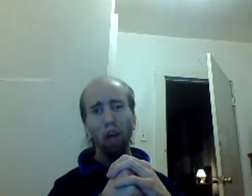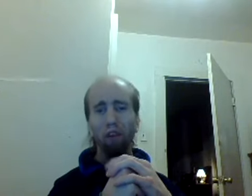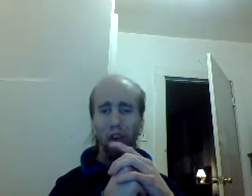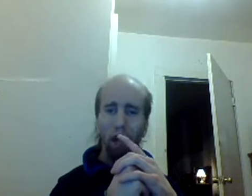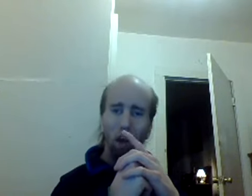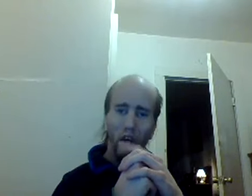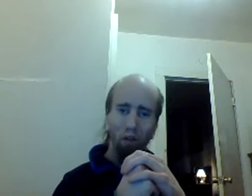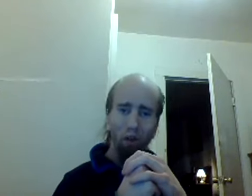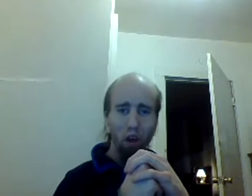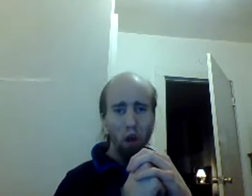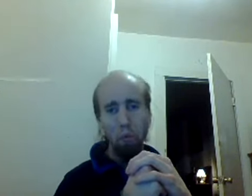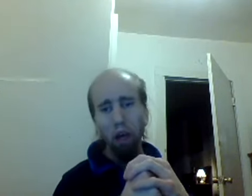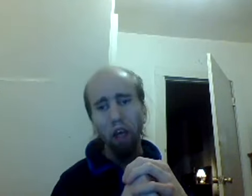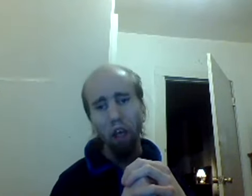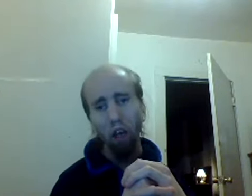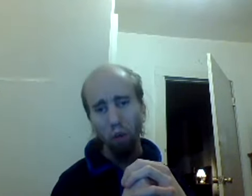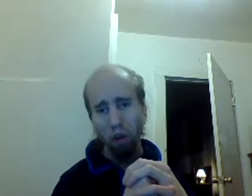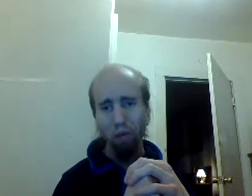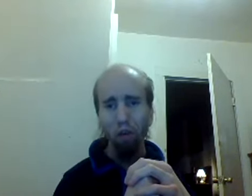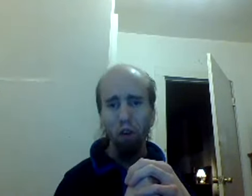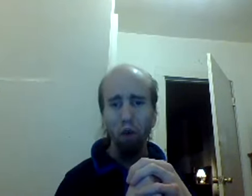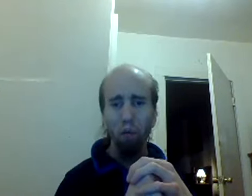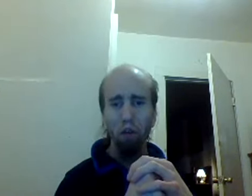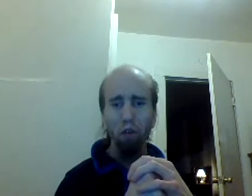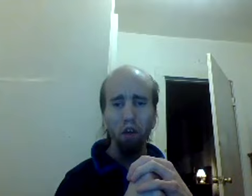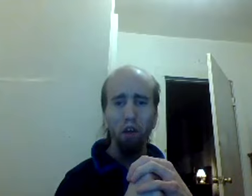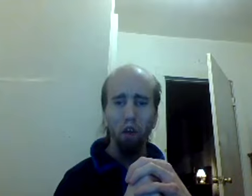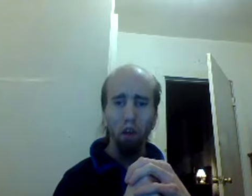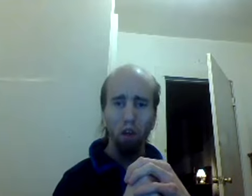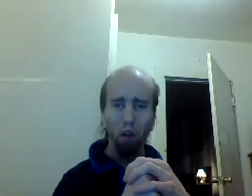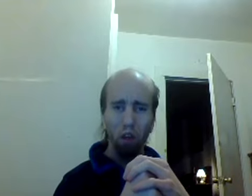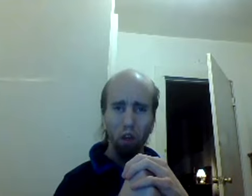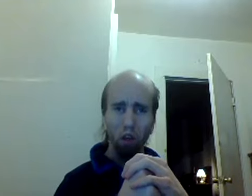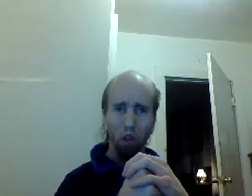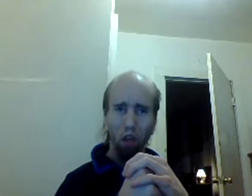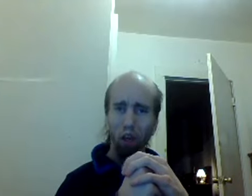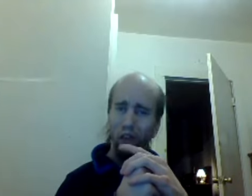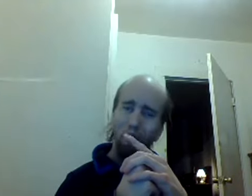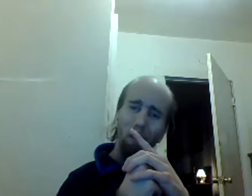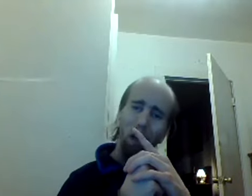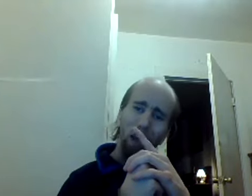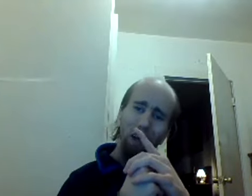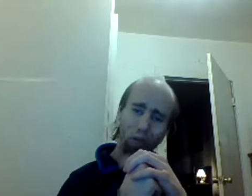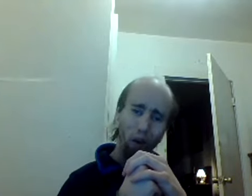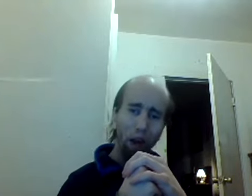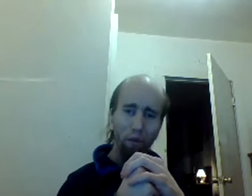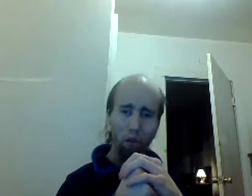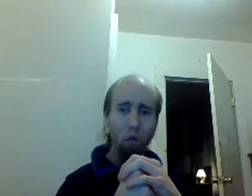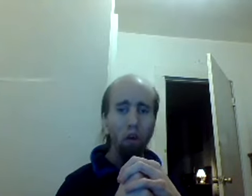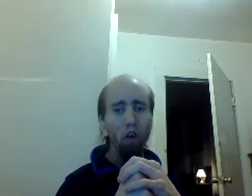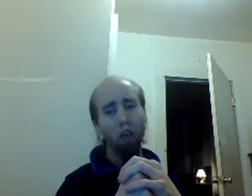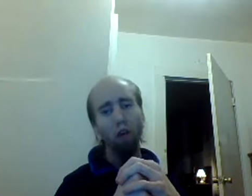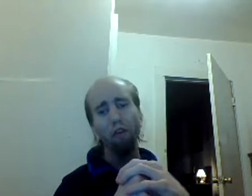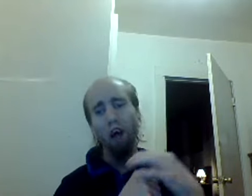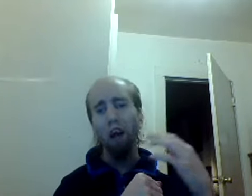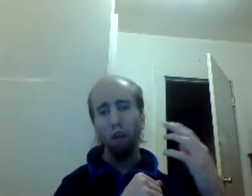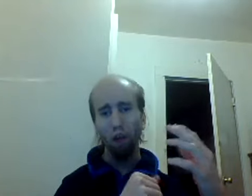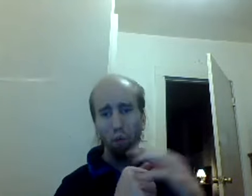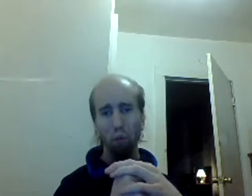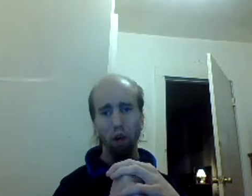instead of making your reason for doing music instead of letting that drive you you decided to let